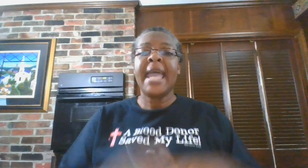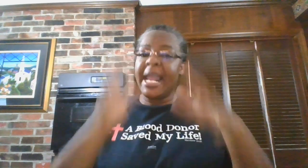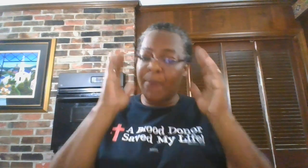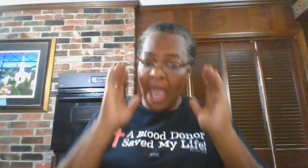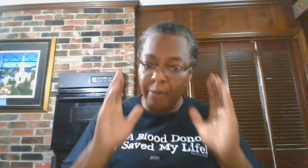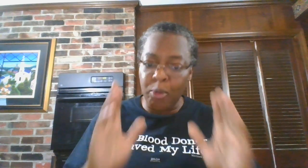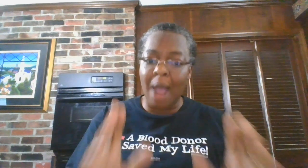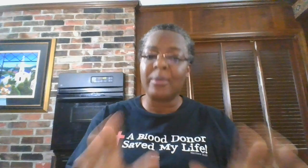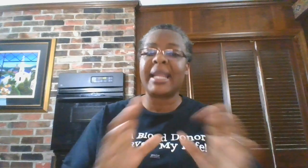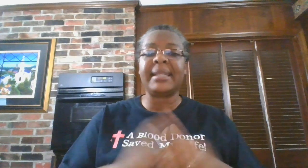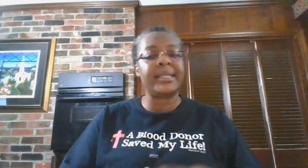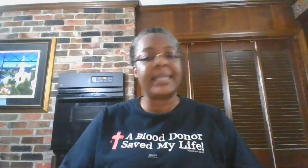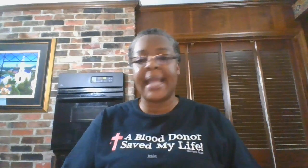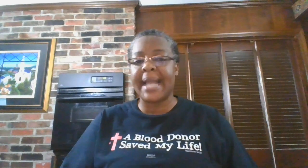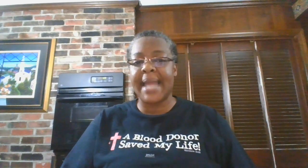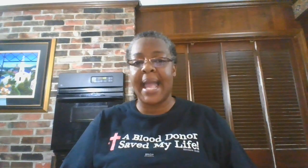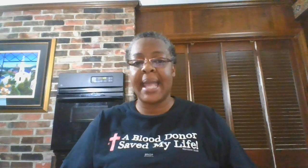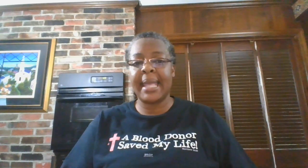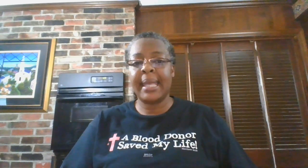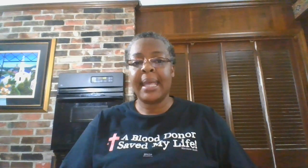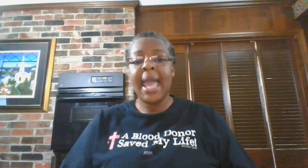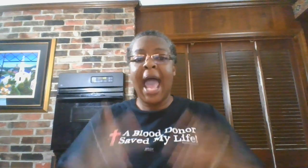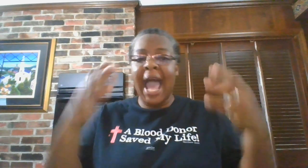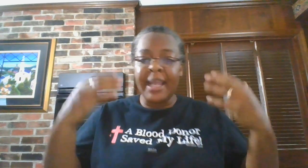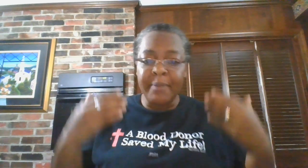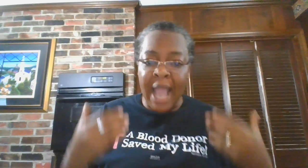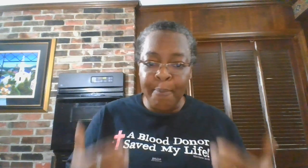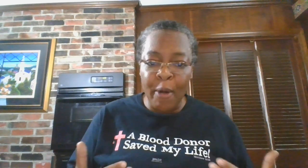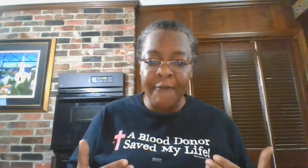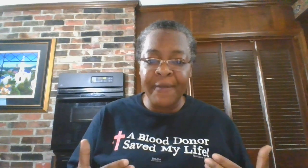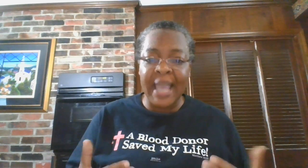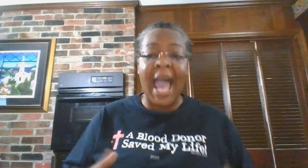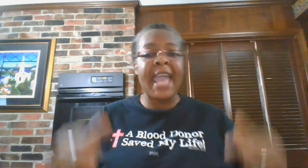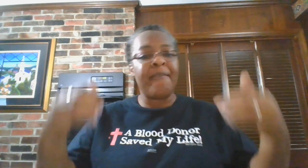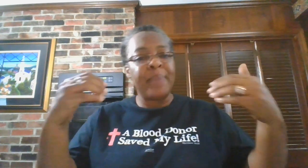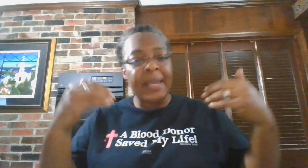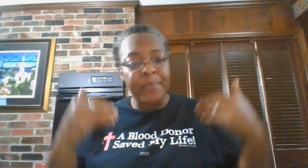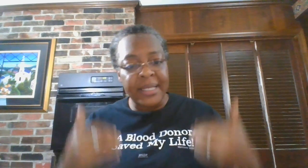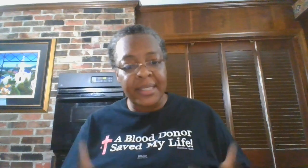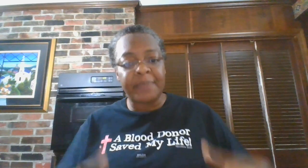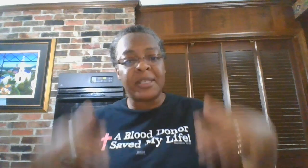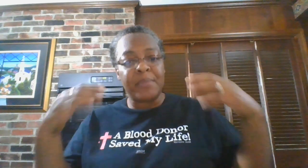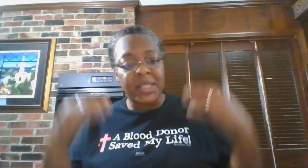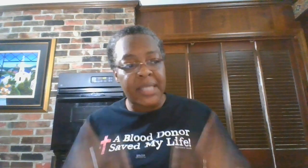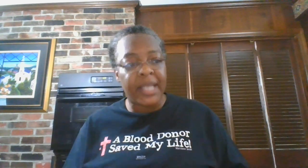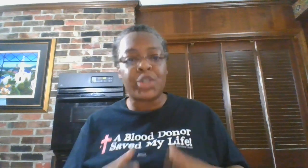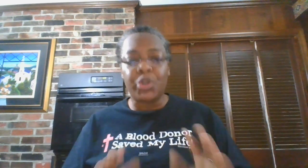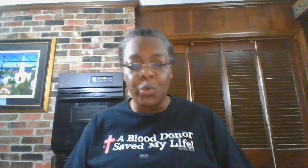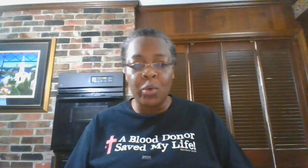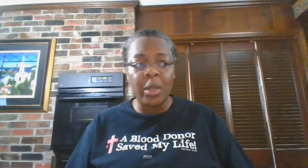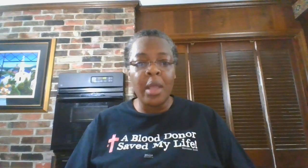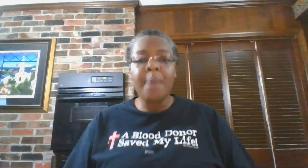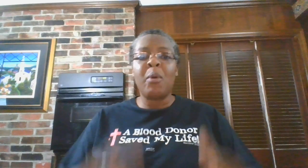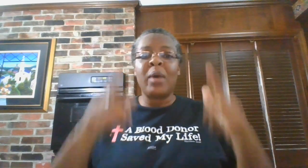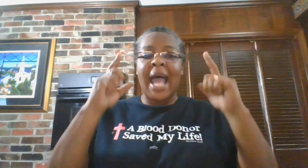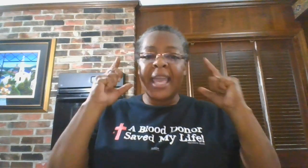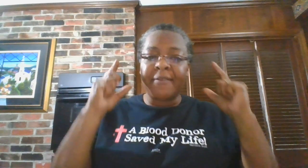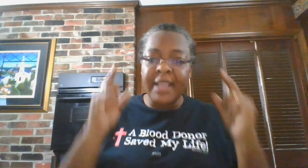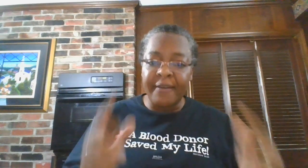And I'm going to have a problem with that to the day I die. I am not perfect. I have made mess ups and mistakes too. But what I have never